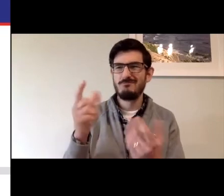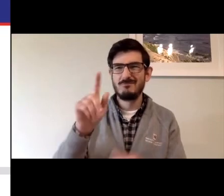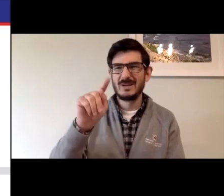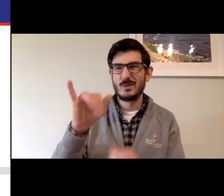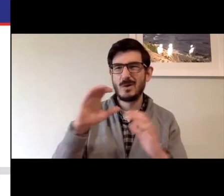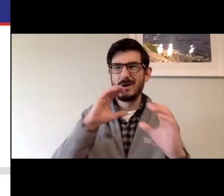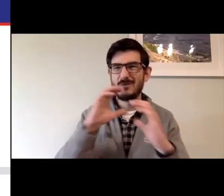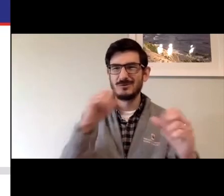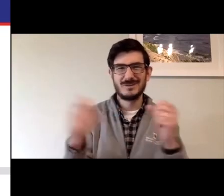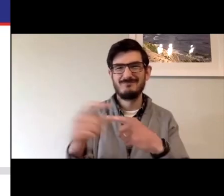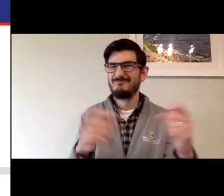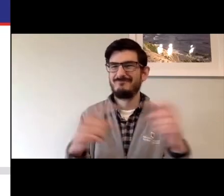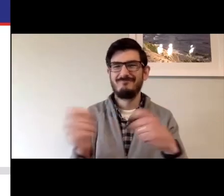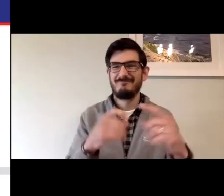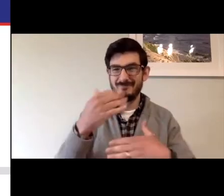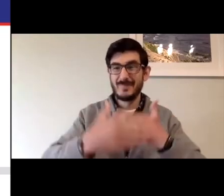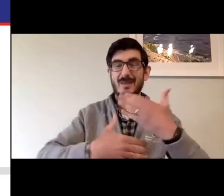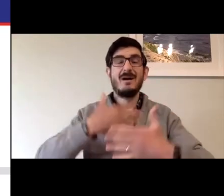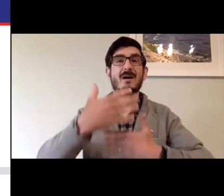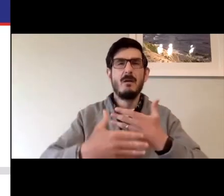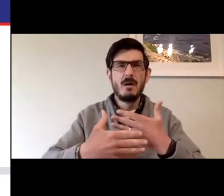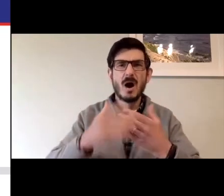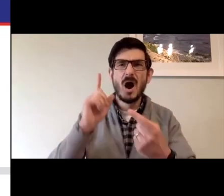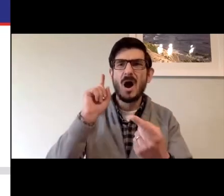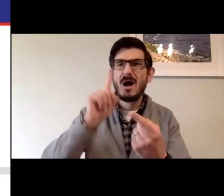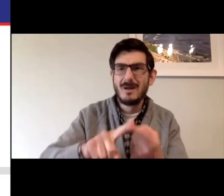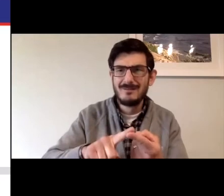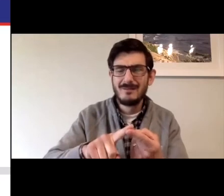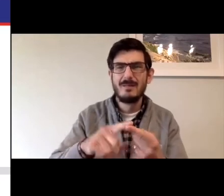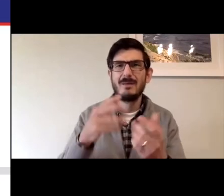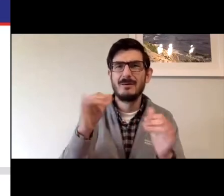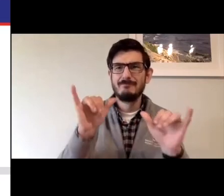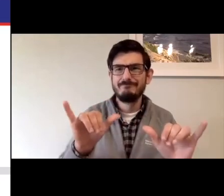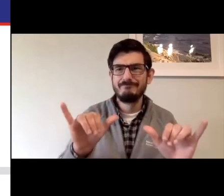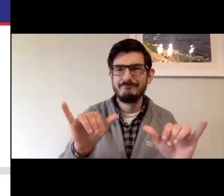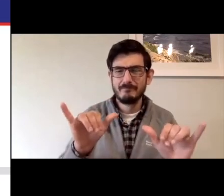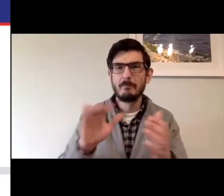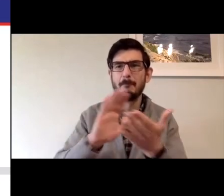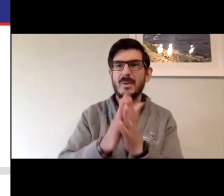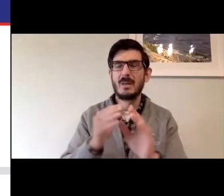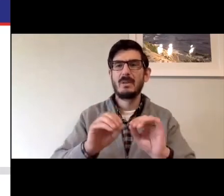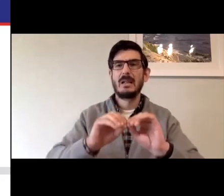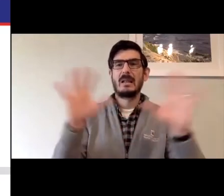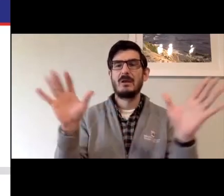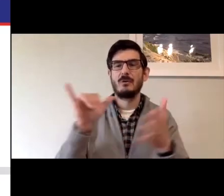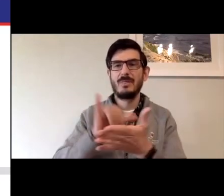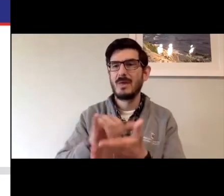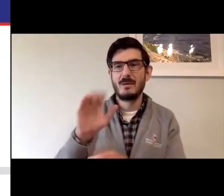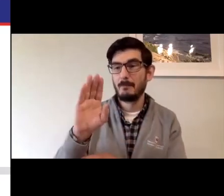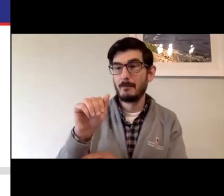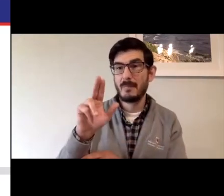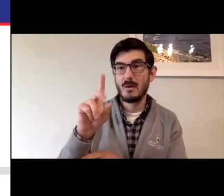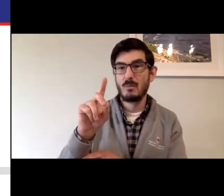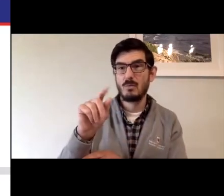they saw Baudit was there for telecommunications, but it wasn't until they came to the